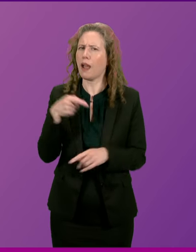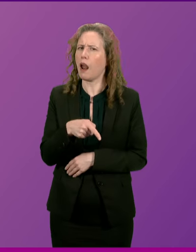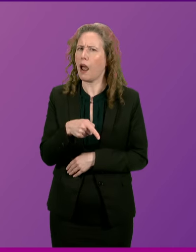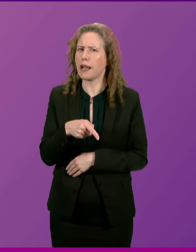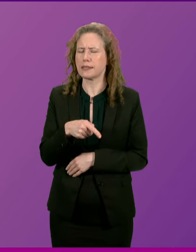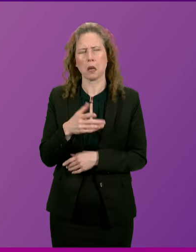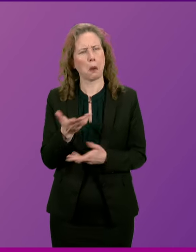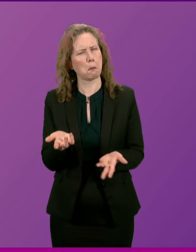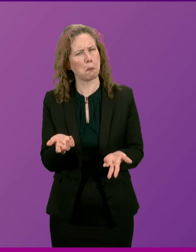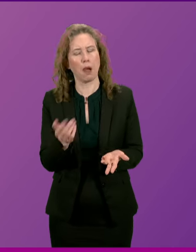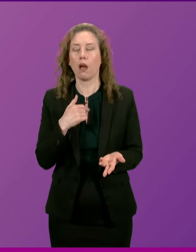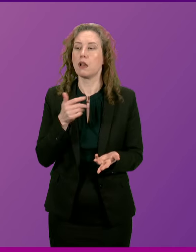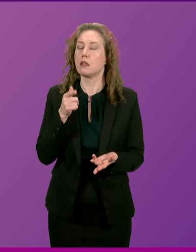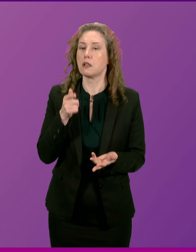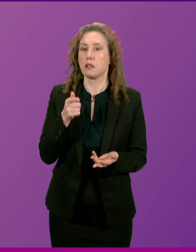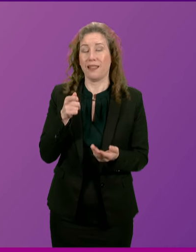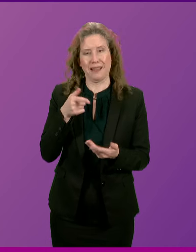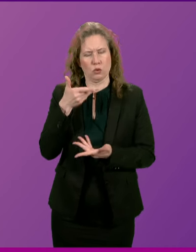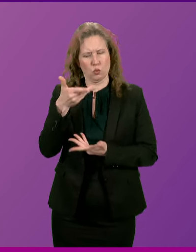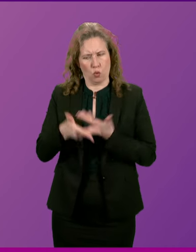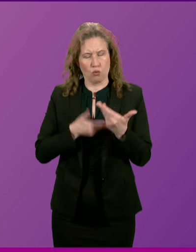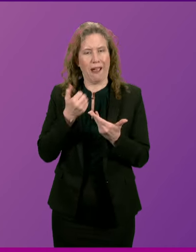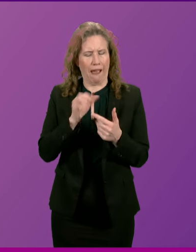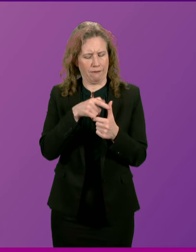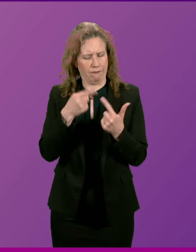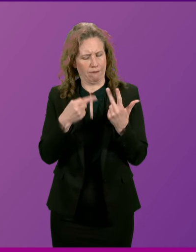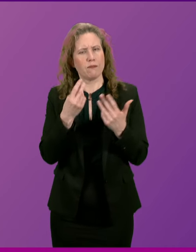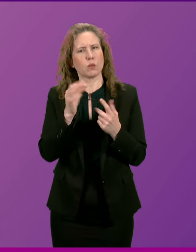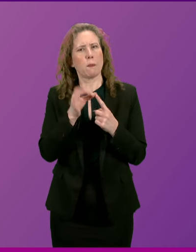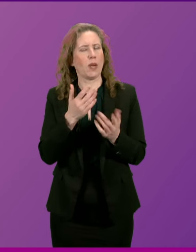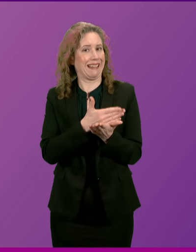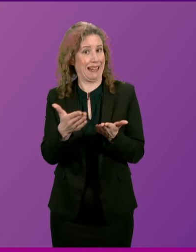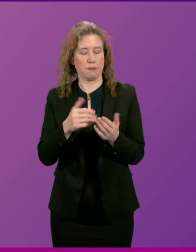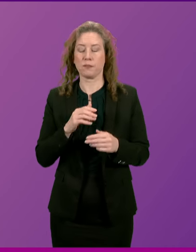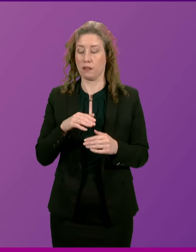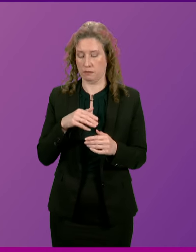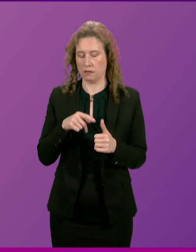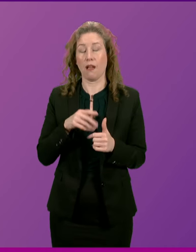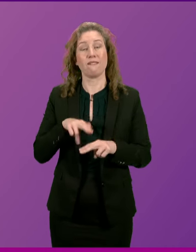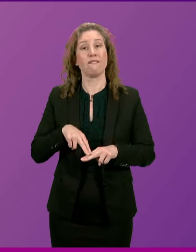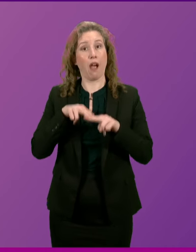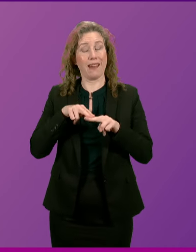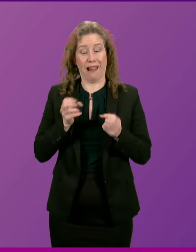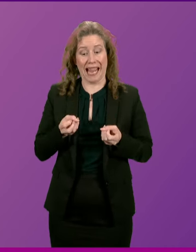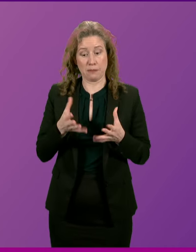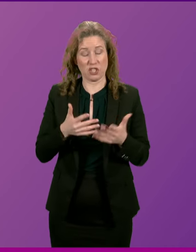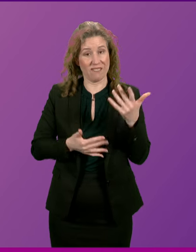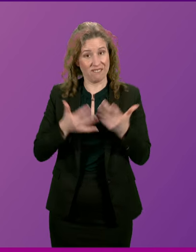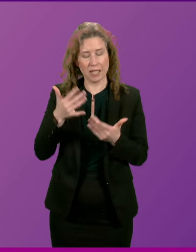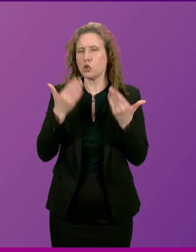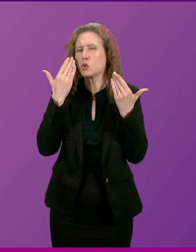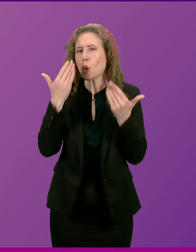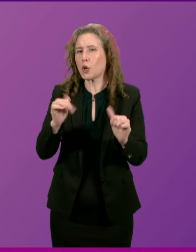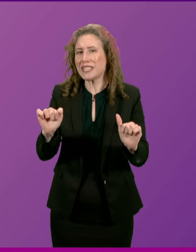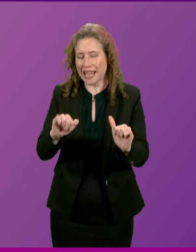points about this story are clear. First of all, final expenditure figures will not be known until the programme